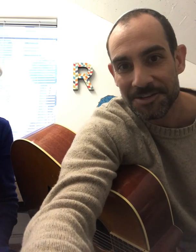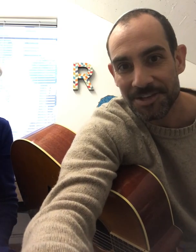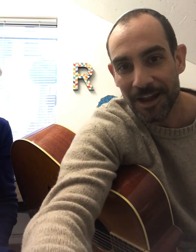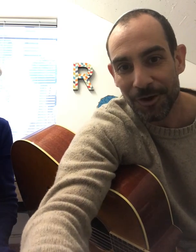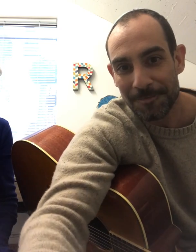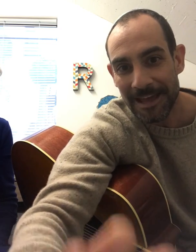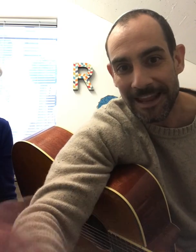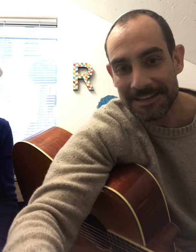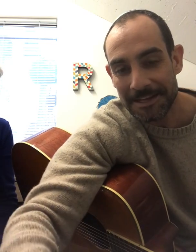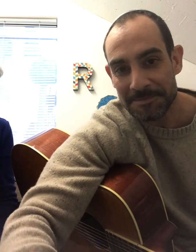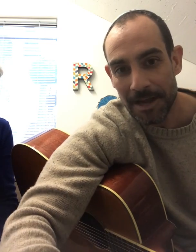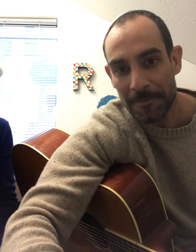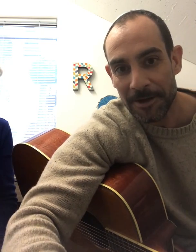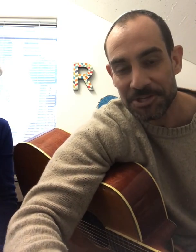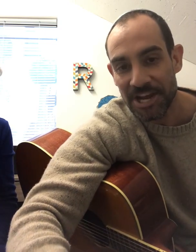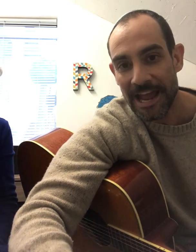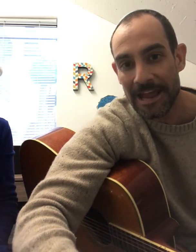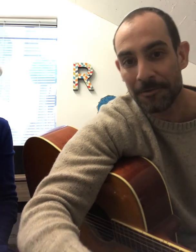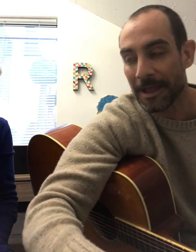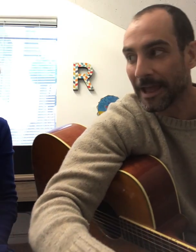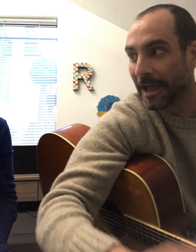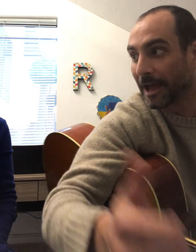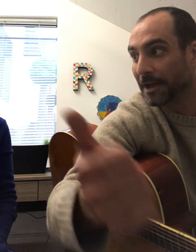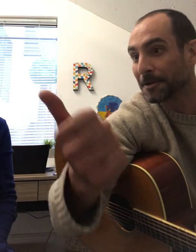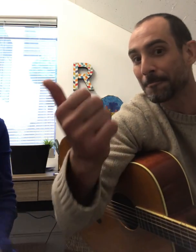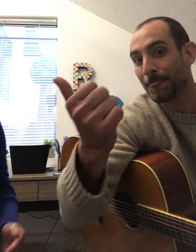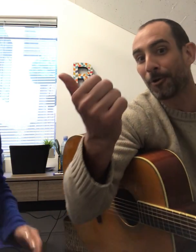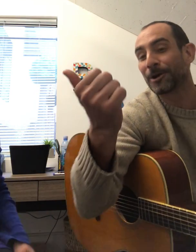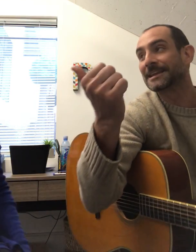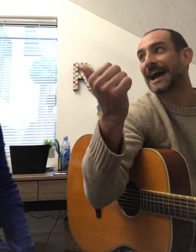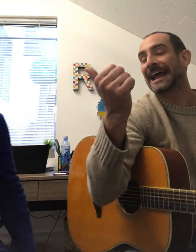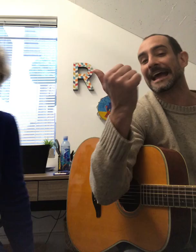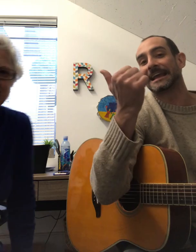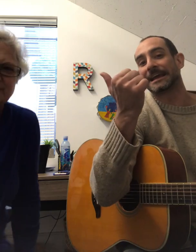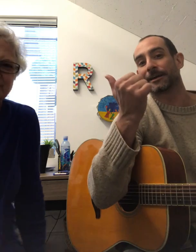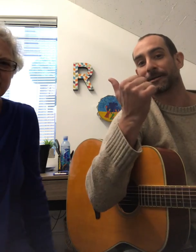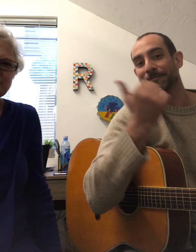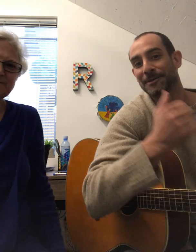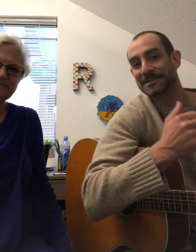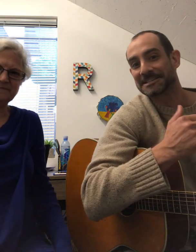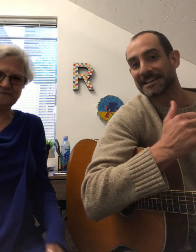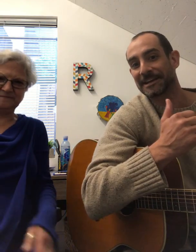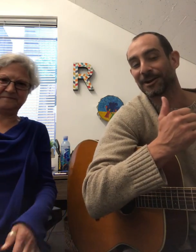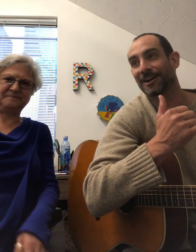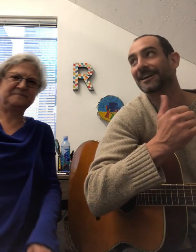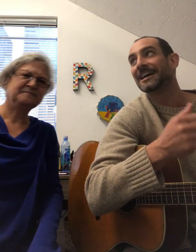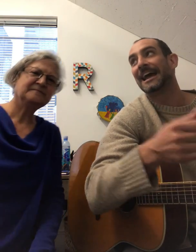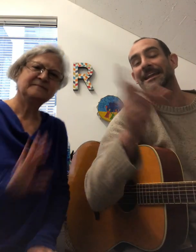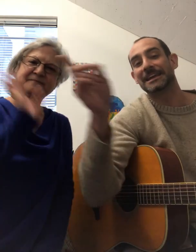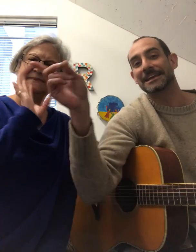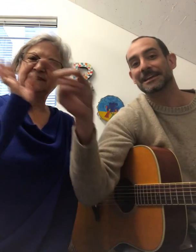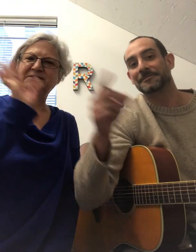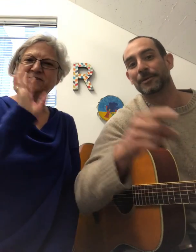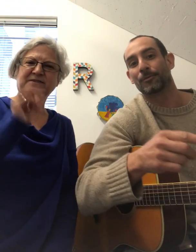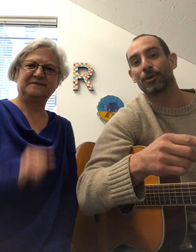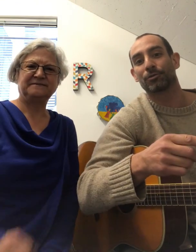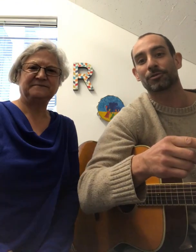Shalom Yeladim Zamer Jay and Maura Diana here I don't know if you can see her and Eve and Maura